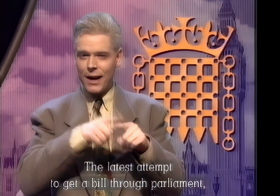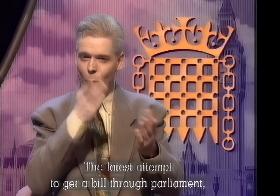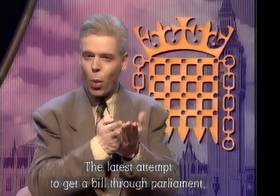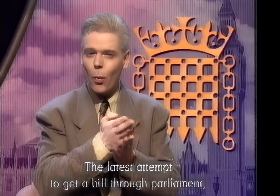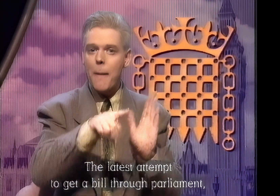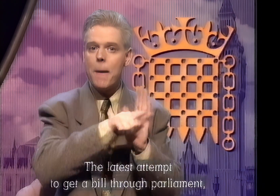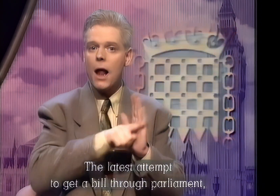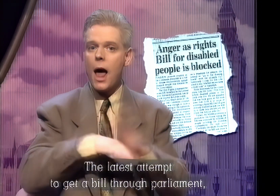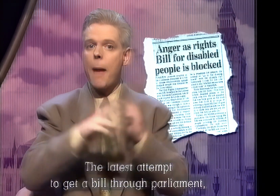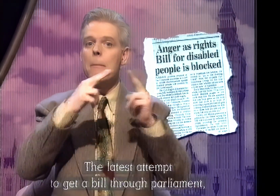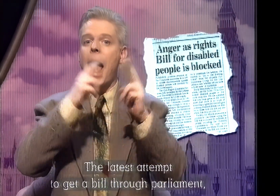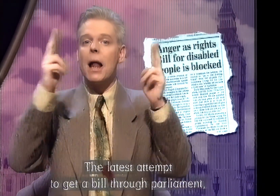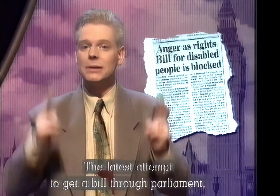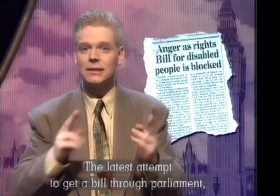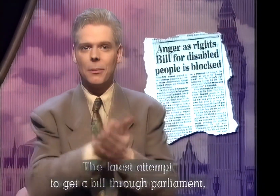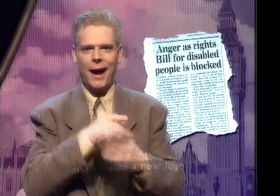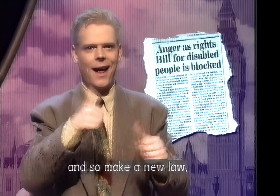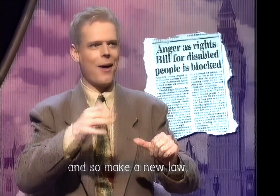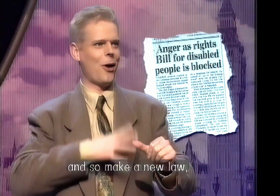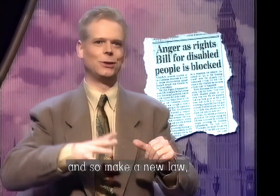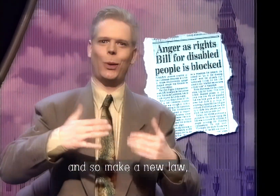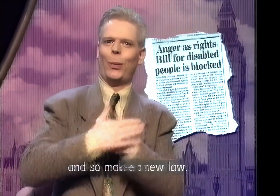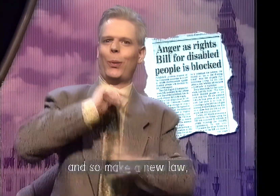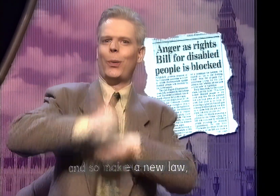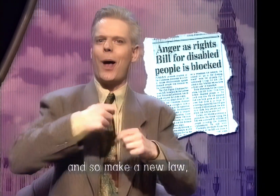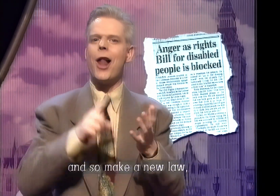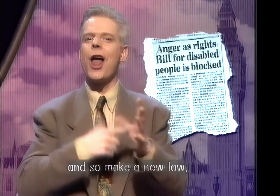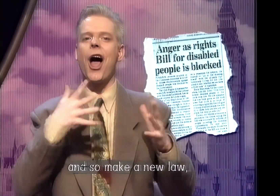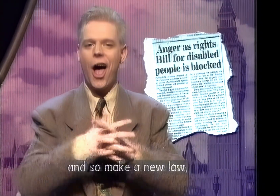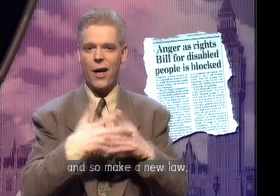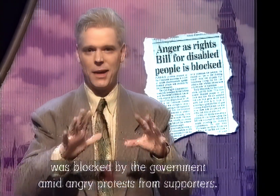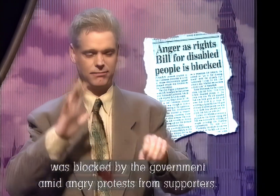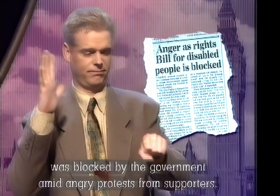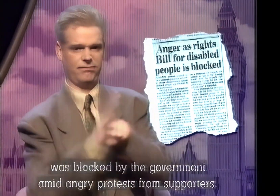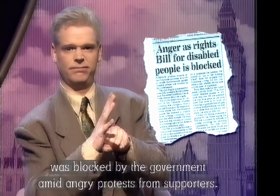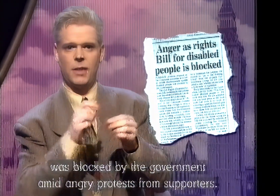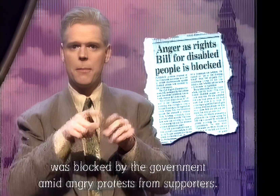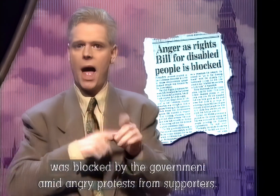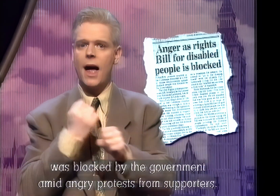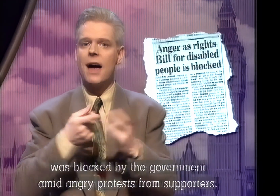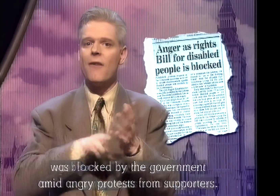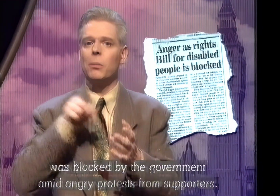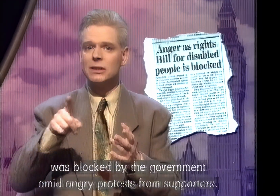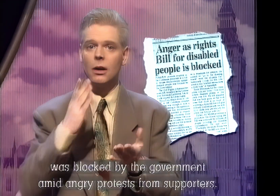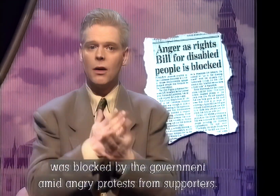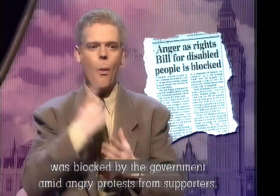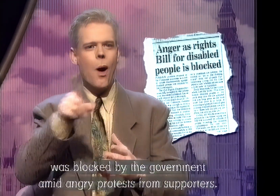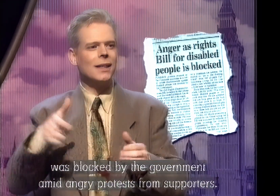attempt to get a bill through Parliament. And so make a new law. Was blocked by the government. Admit angry protest from